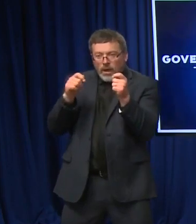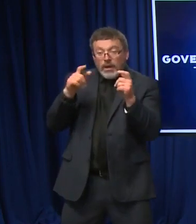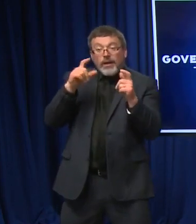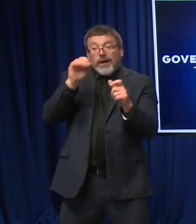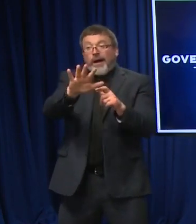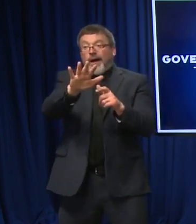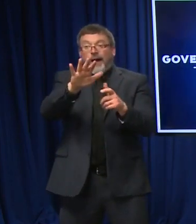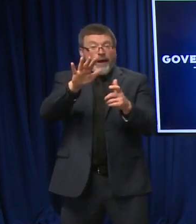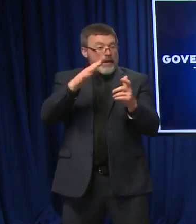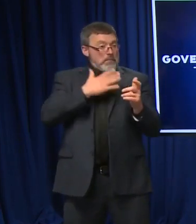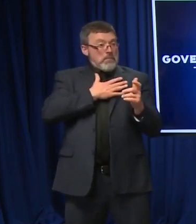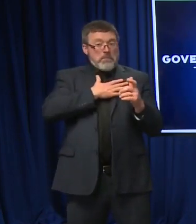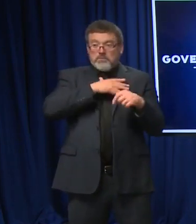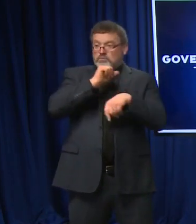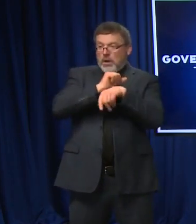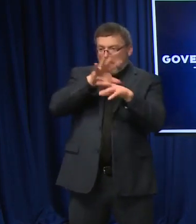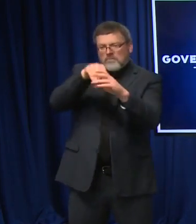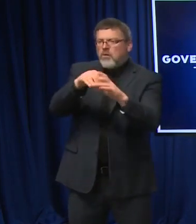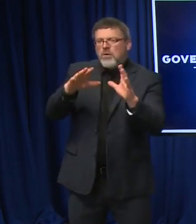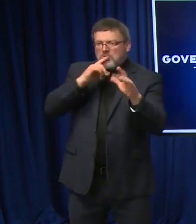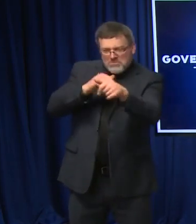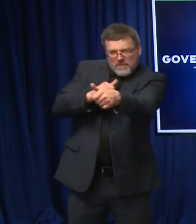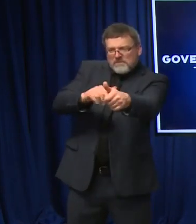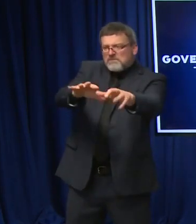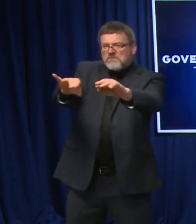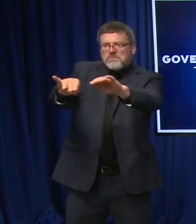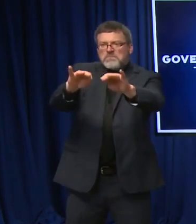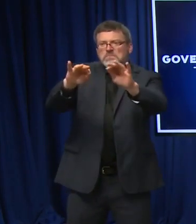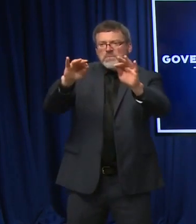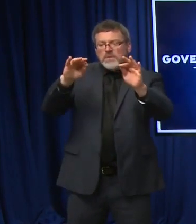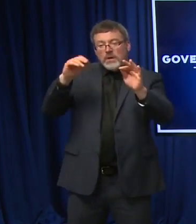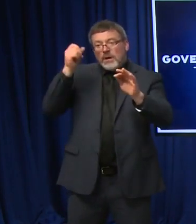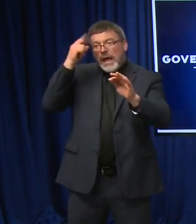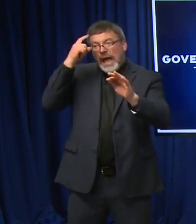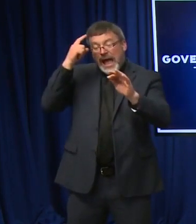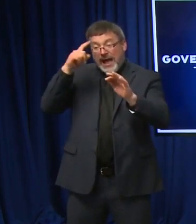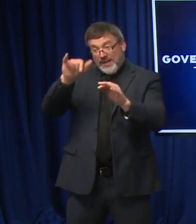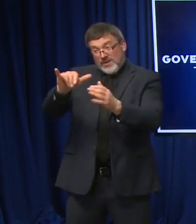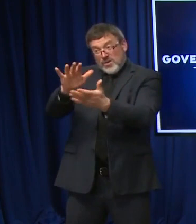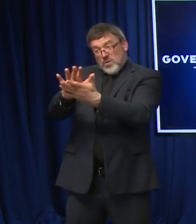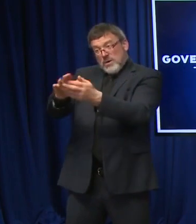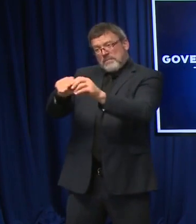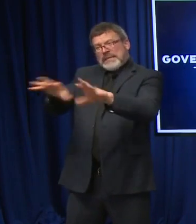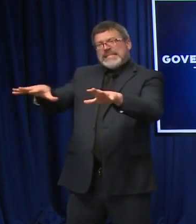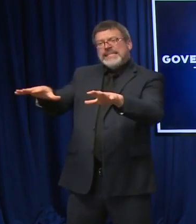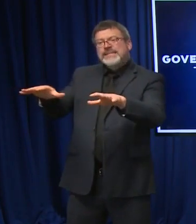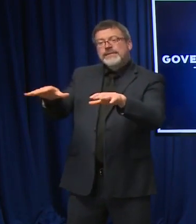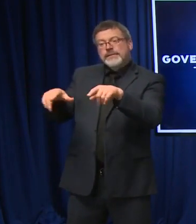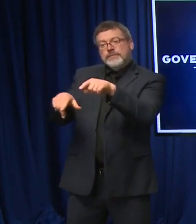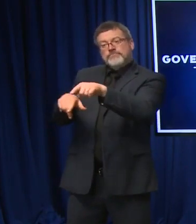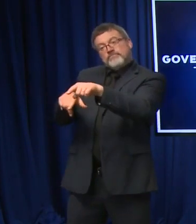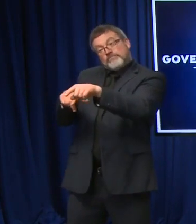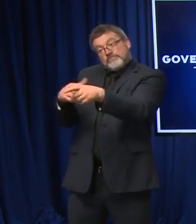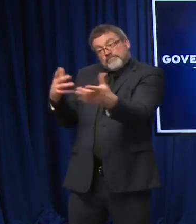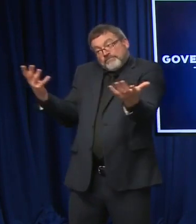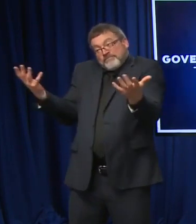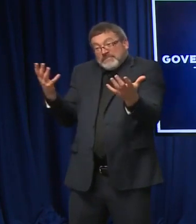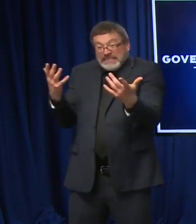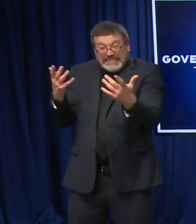that of cases where you might have had a small cluster or an outbreak that, you know, didn't take responsible measures to keep those kids safe,